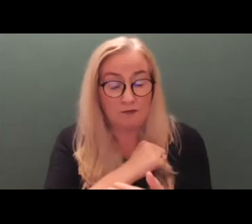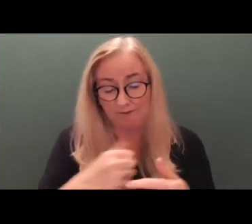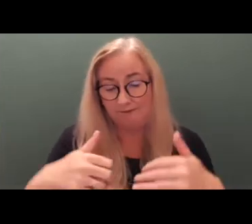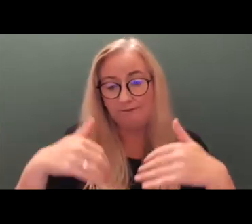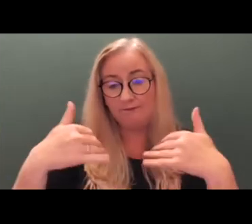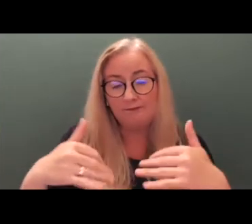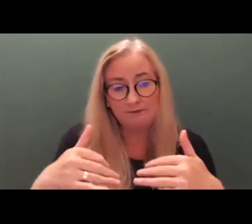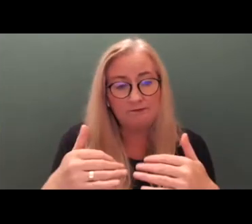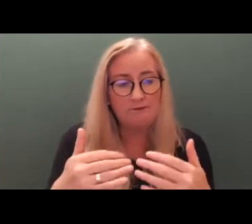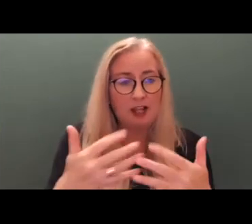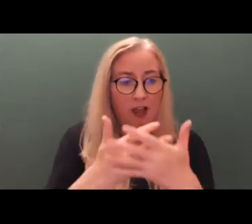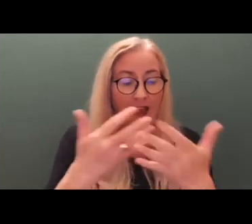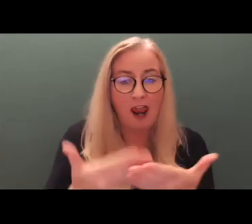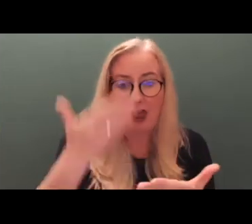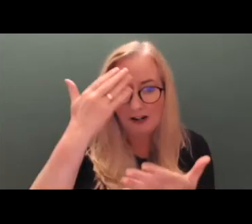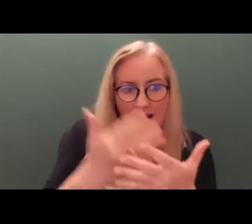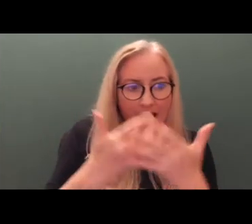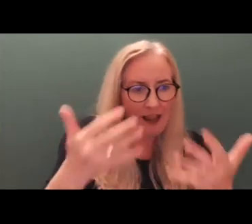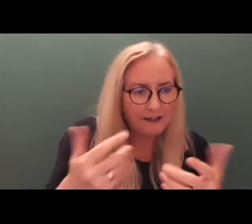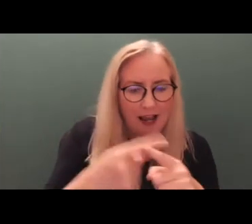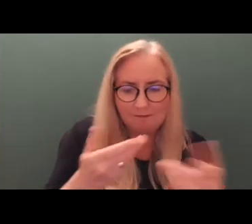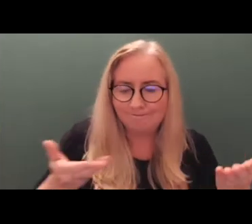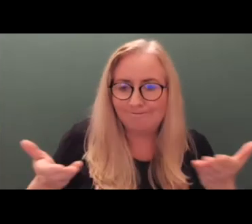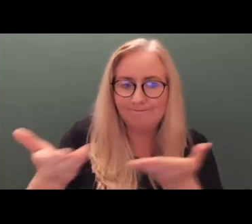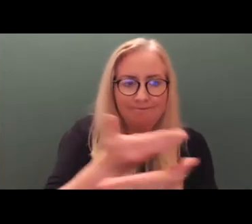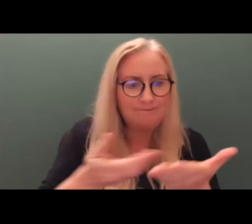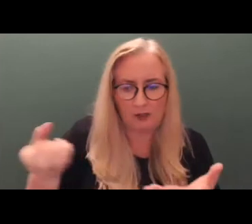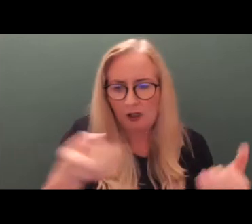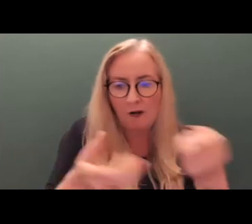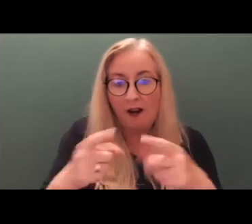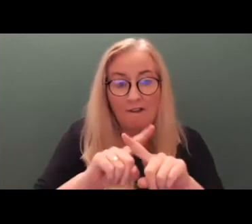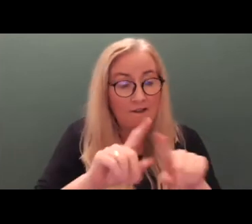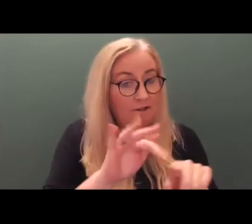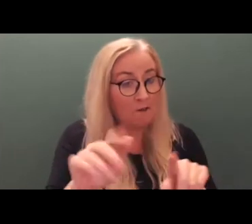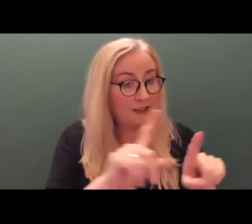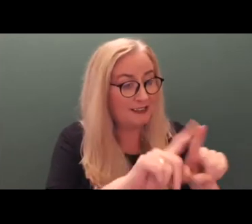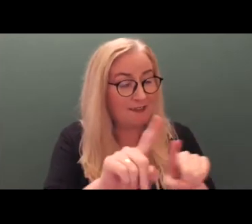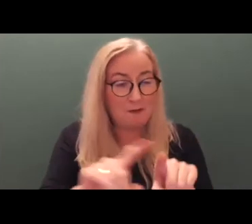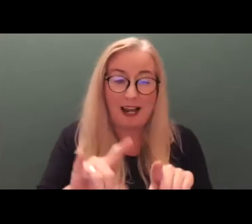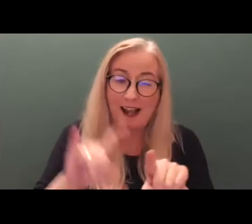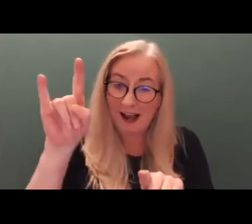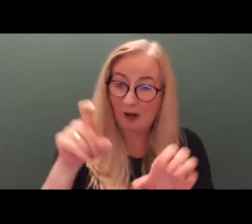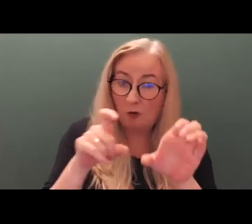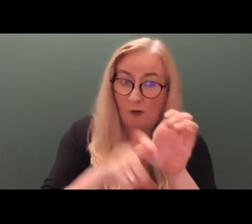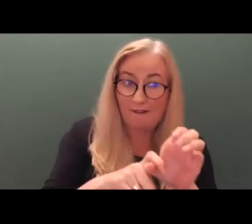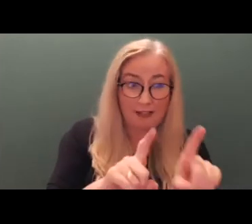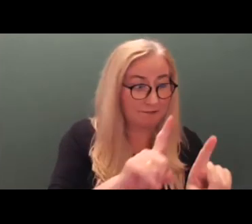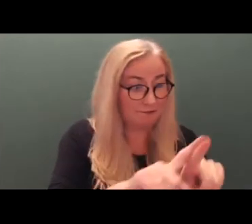informative and enlightening contributions from a wide range of highly qualified speakers.